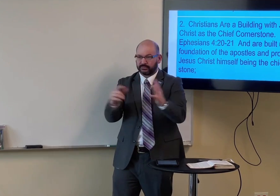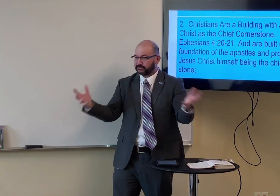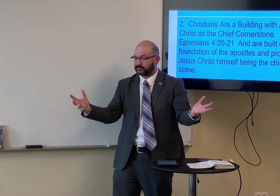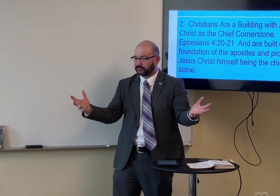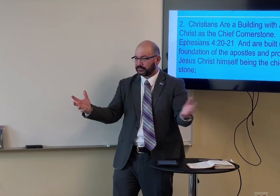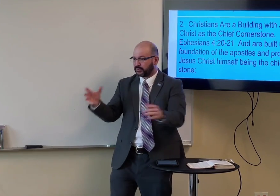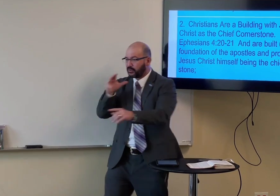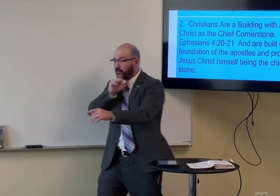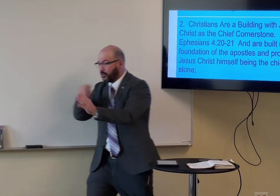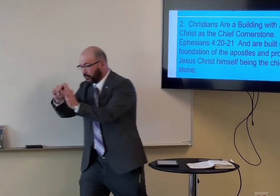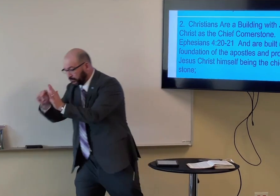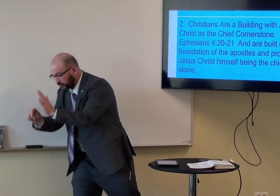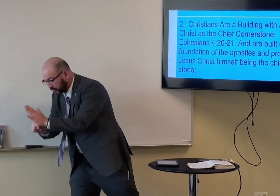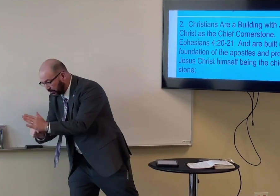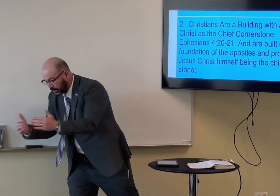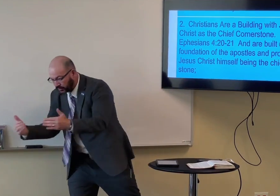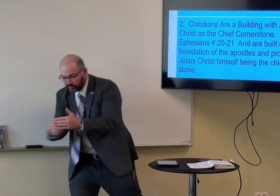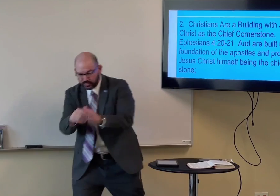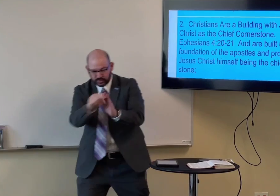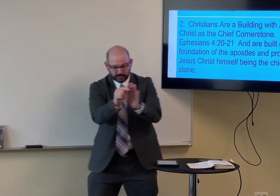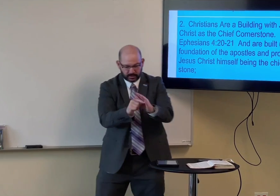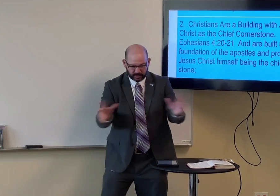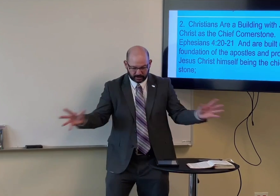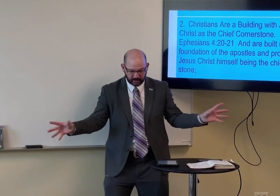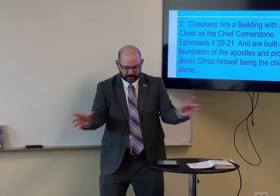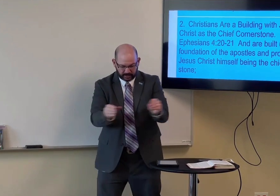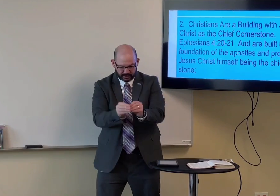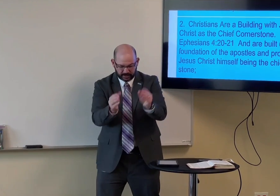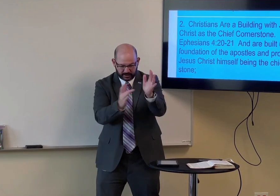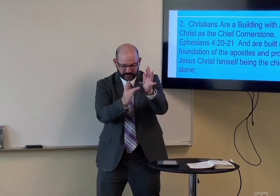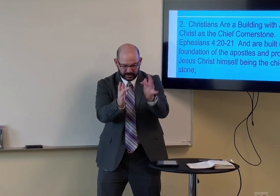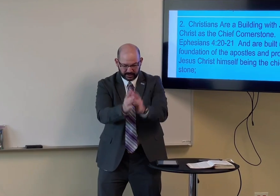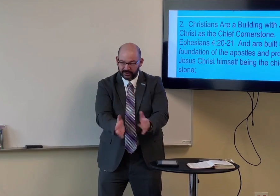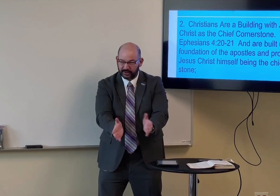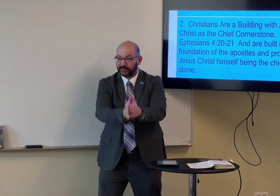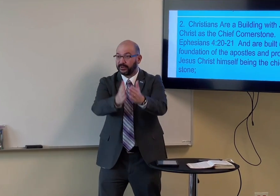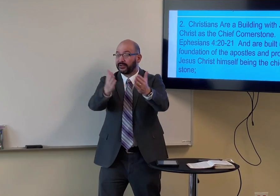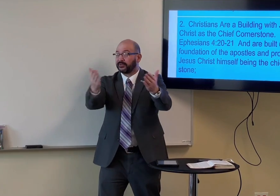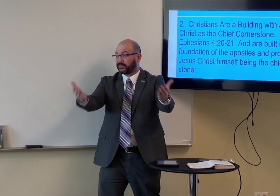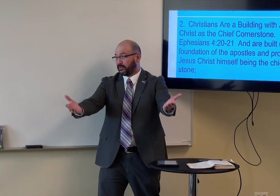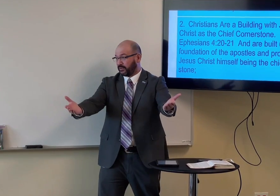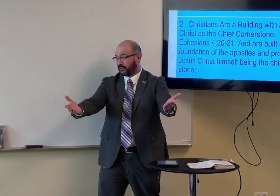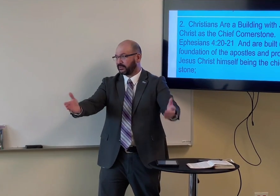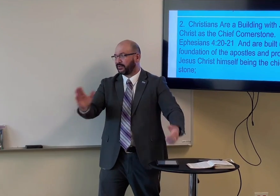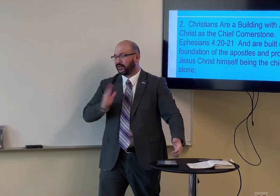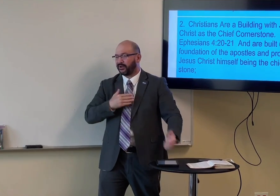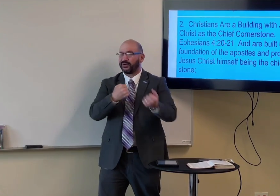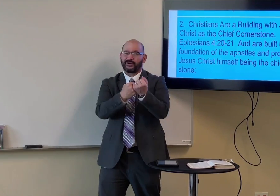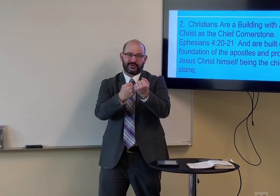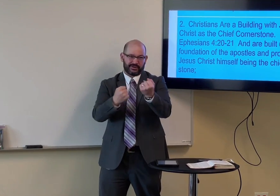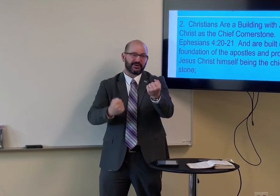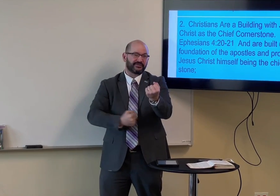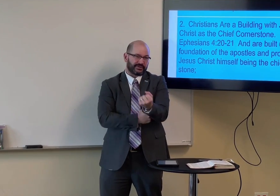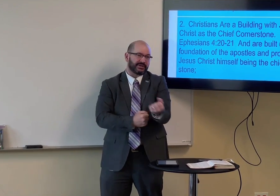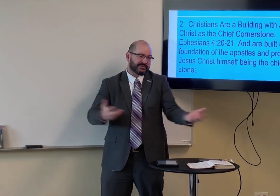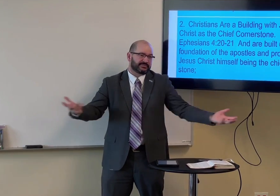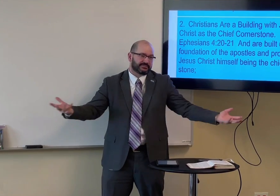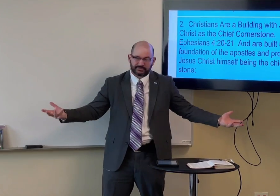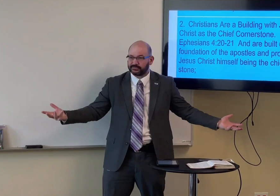books the Old Testament and the New Testament combined is the Bible that's our foundation